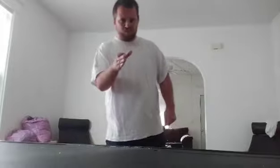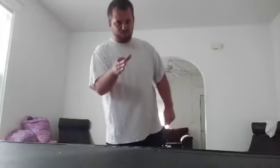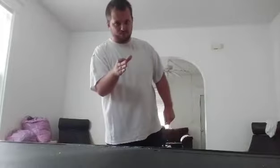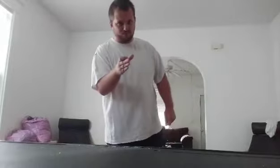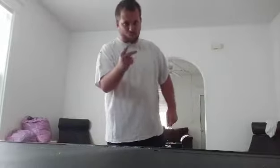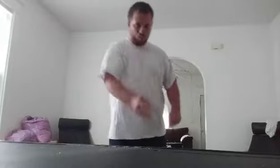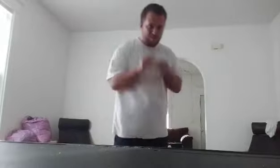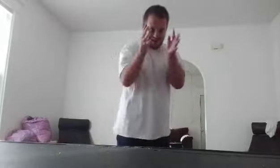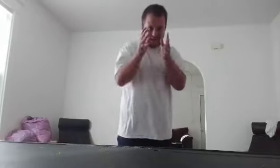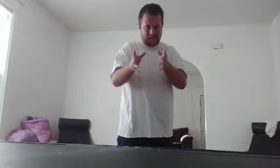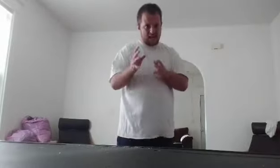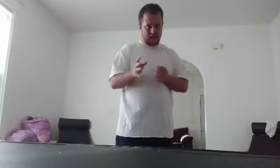we meet again.